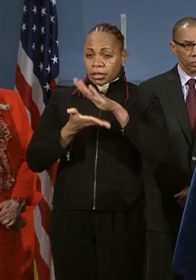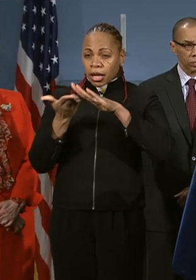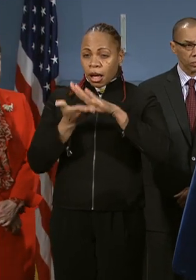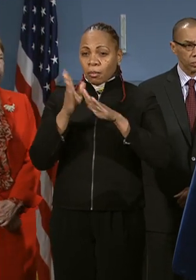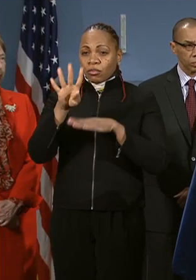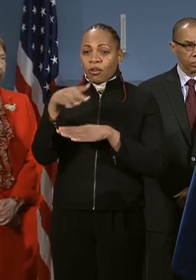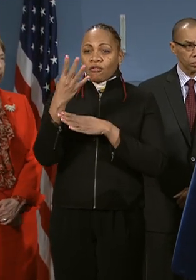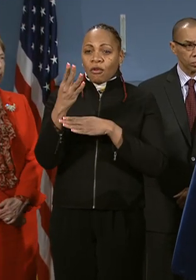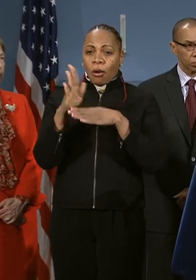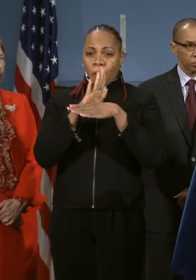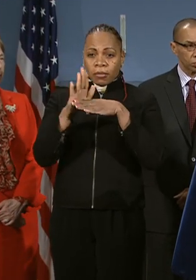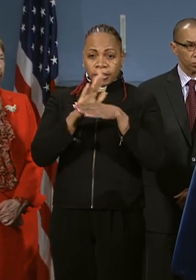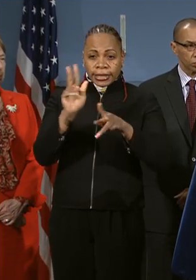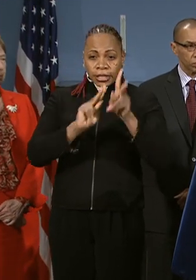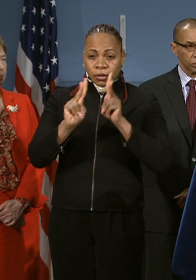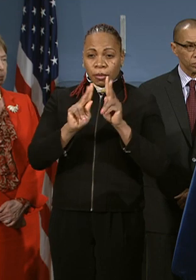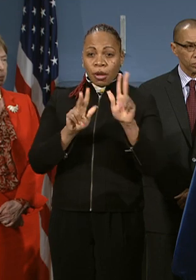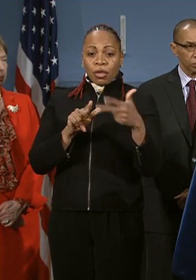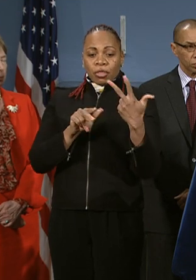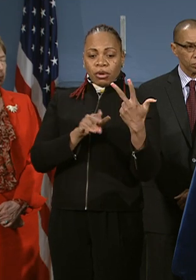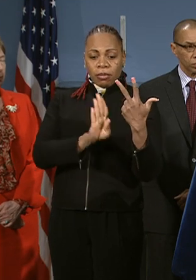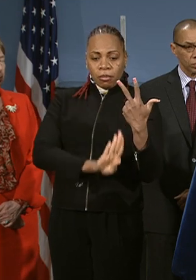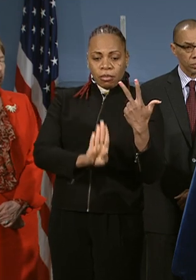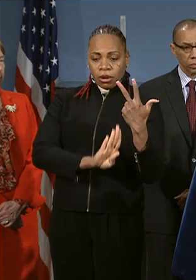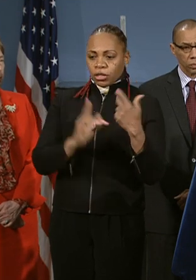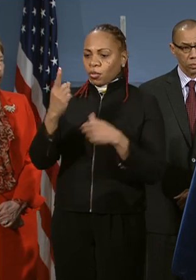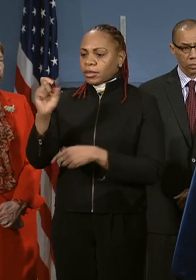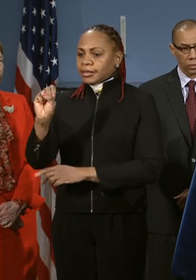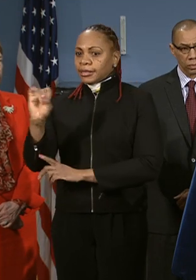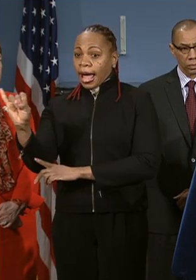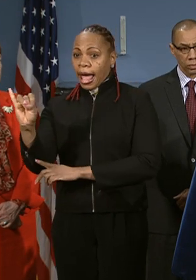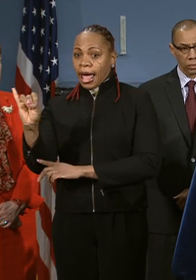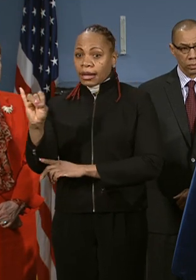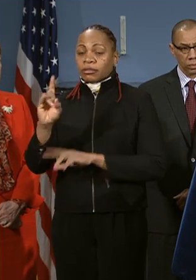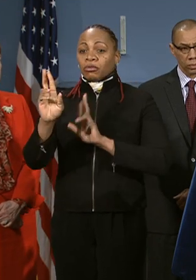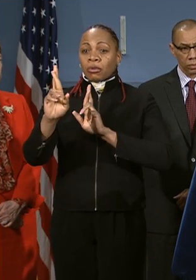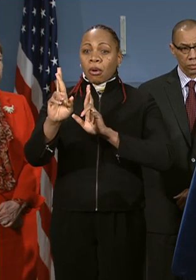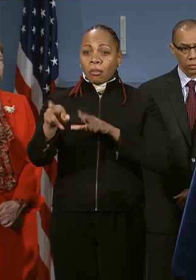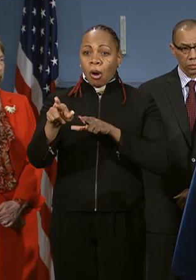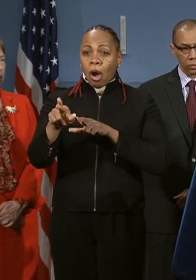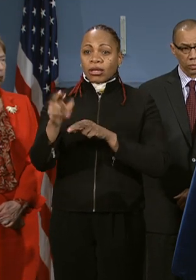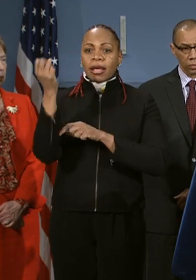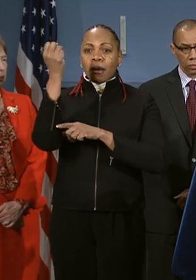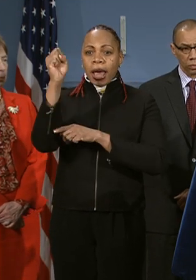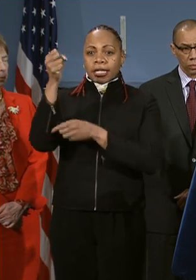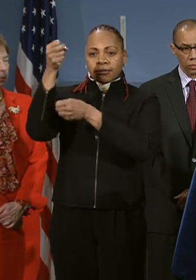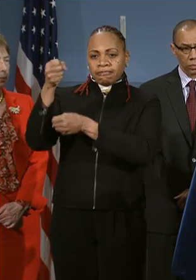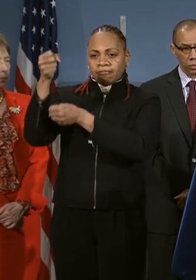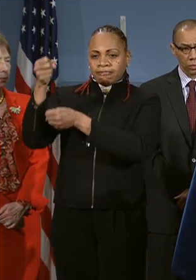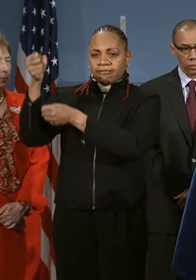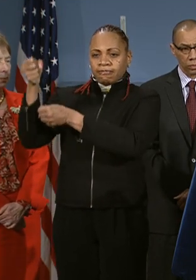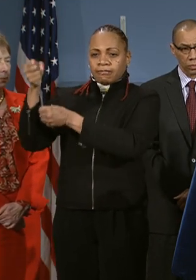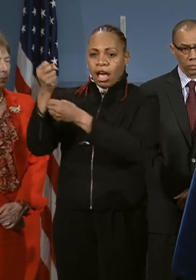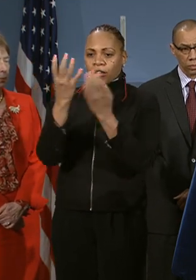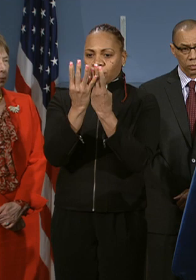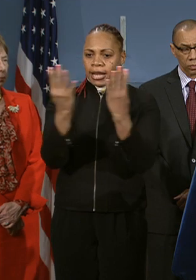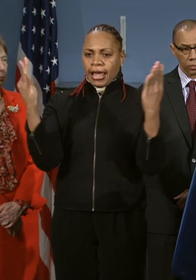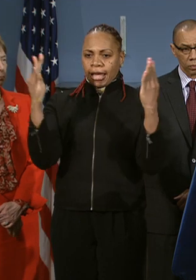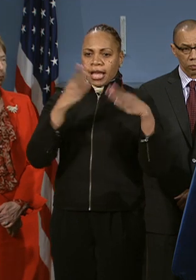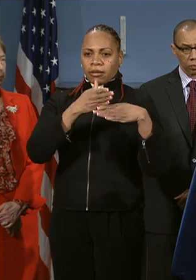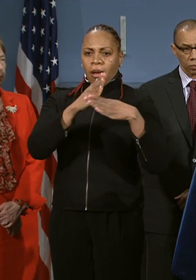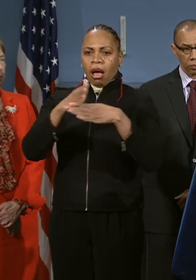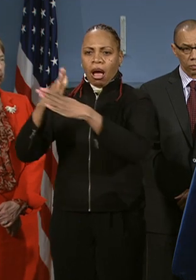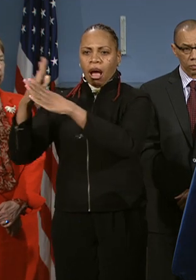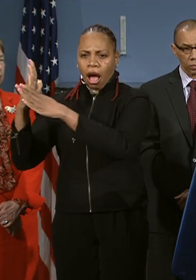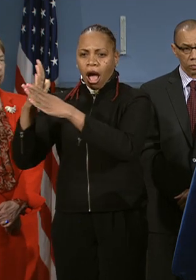vendors, three in Brooklyn and one on Staten Island, reported that pickets supporting the strike block gates at their garages this morning